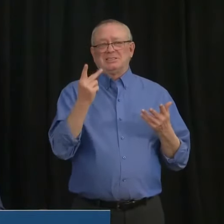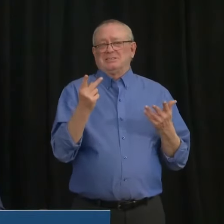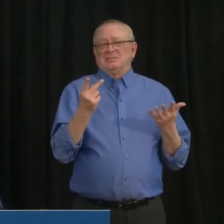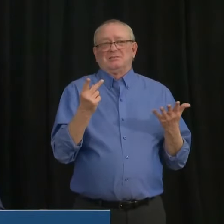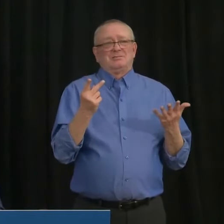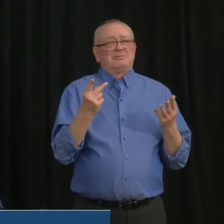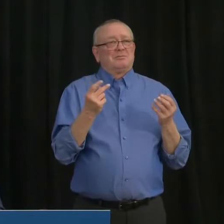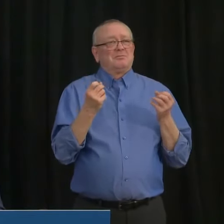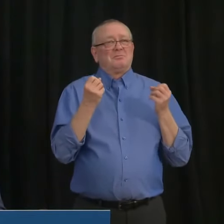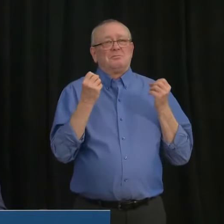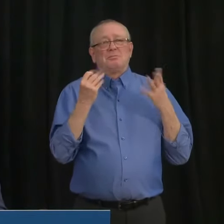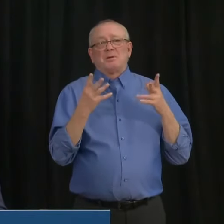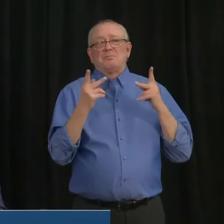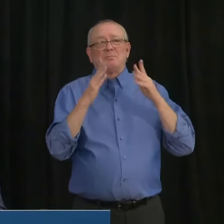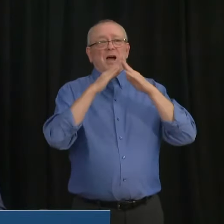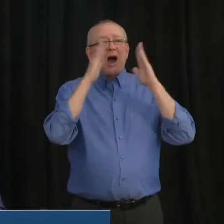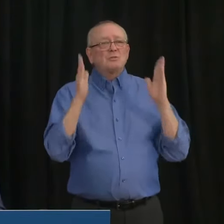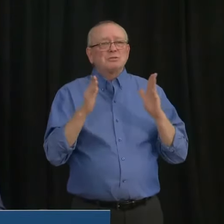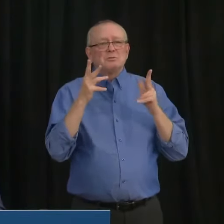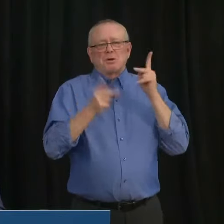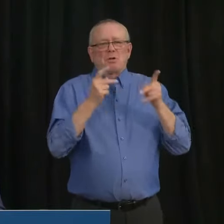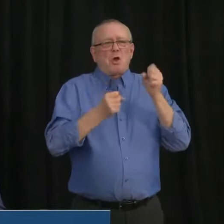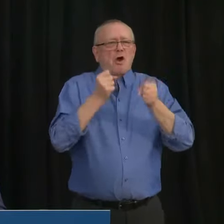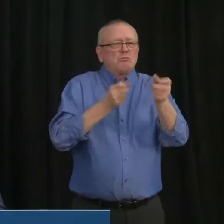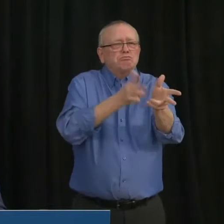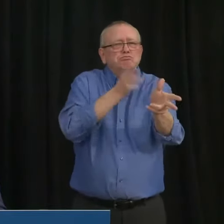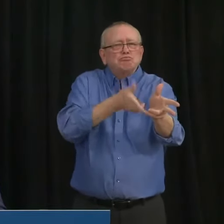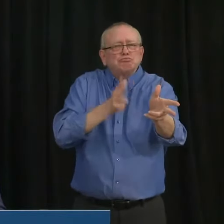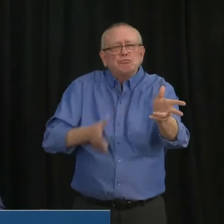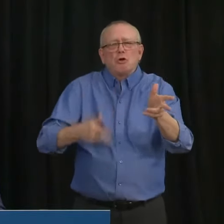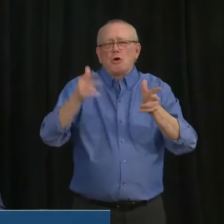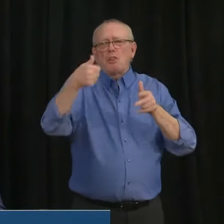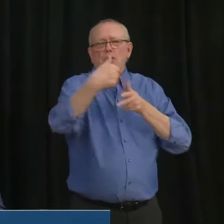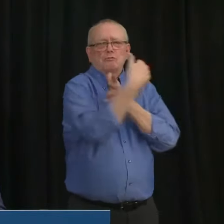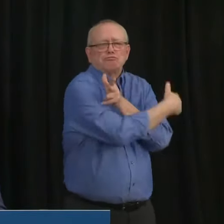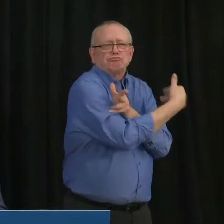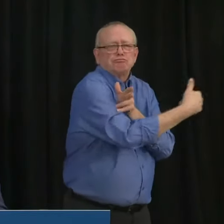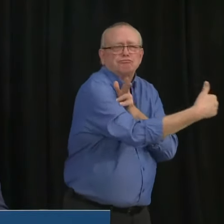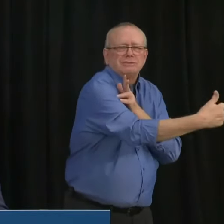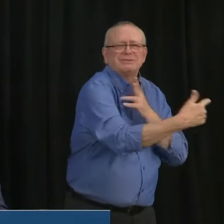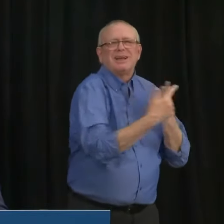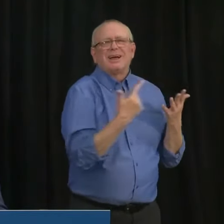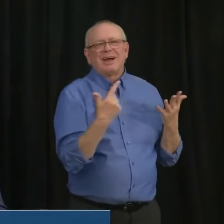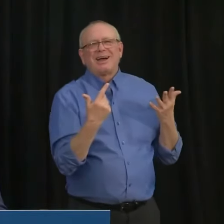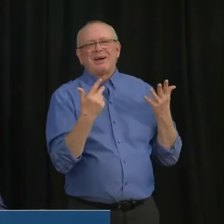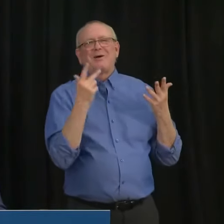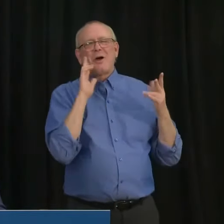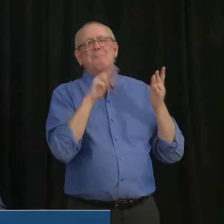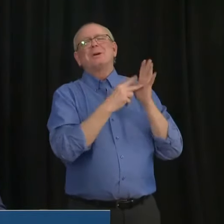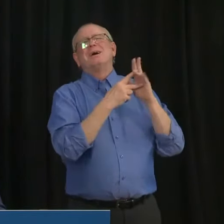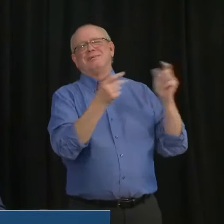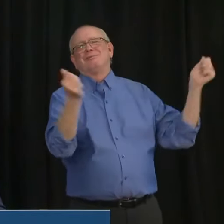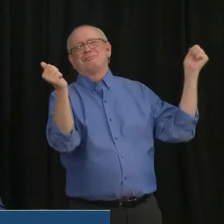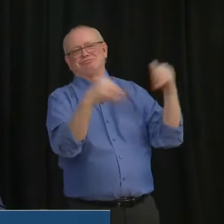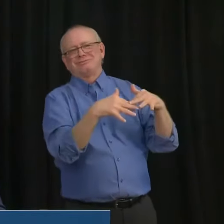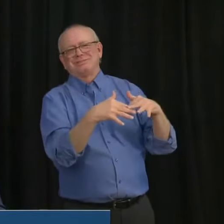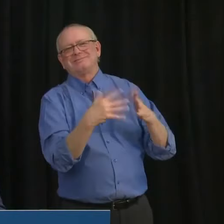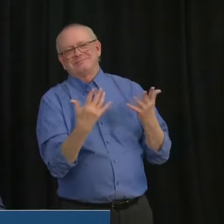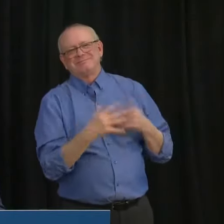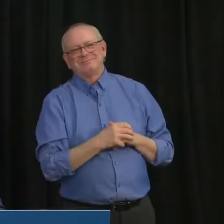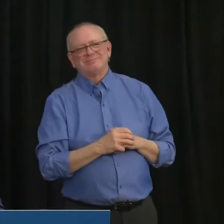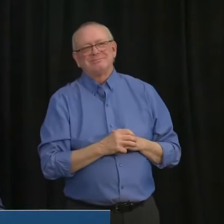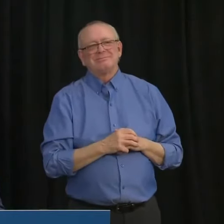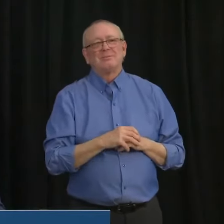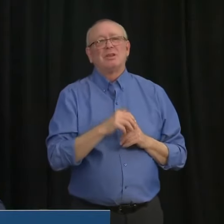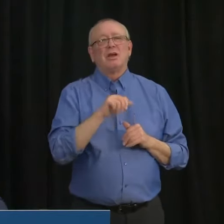parked outside somebody's house. Uh, for example, uh, we have seen similar problems in, uh, in other, uh, parts of Canada.